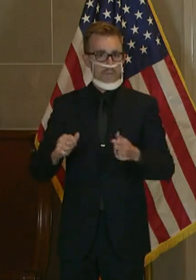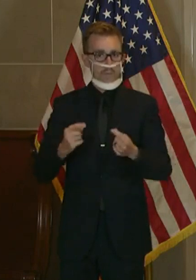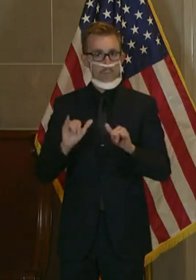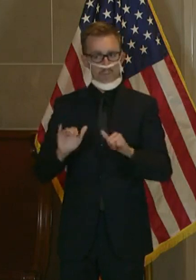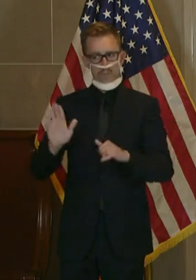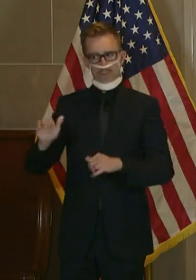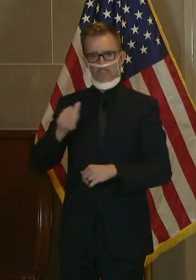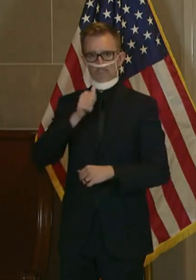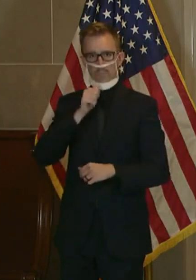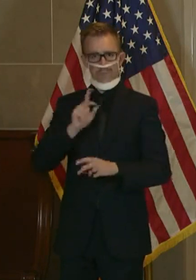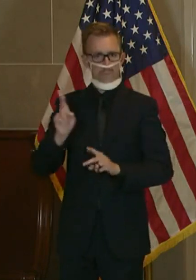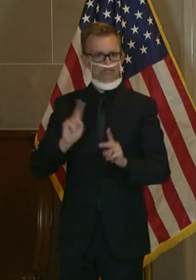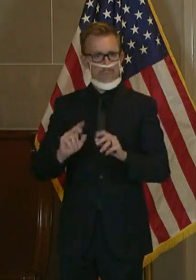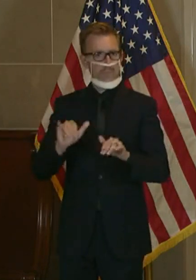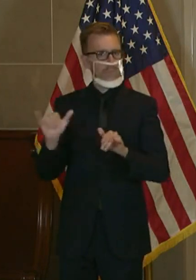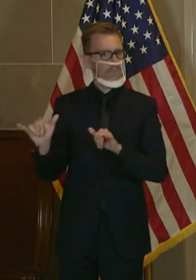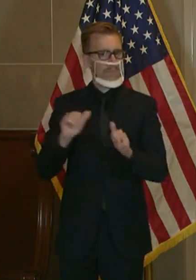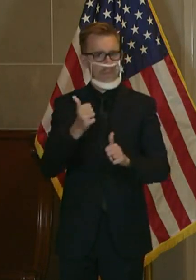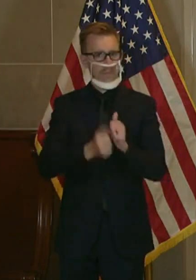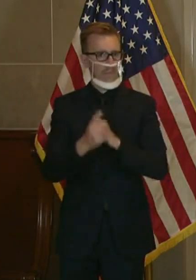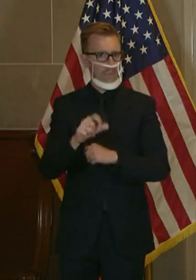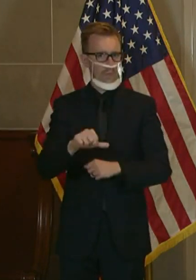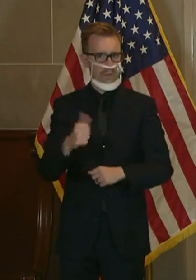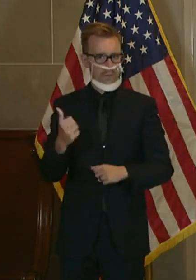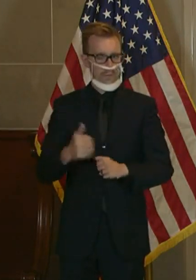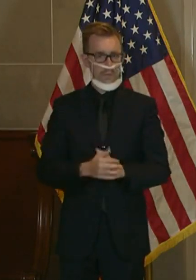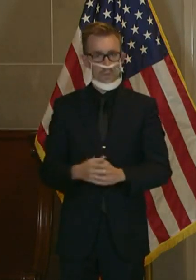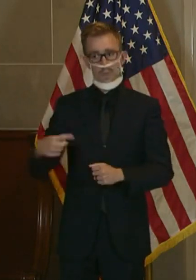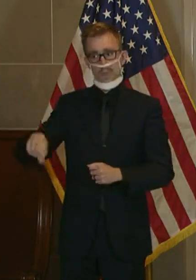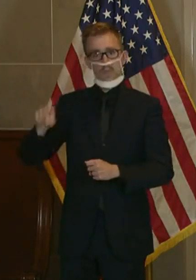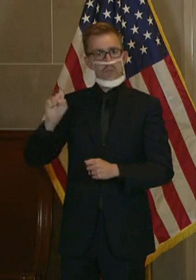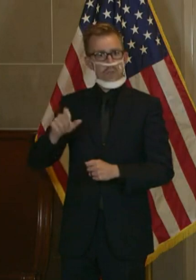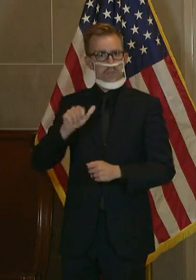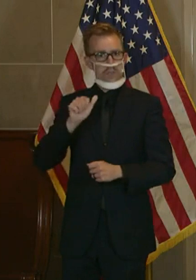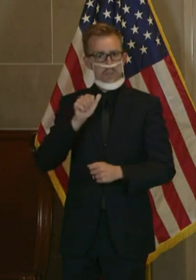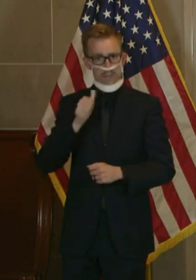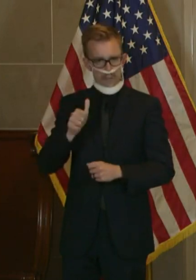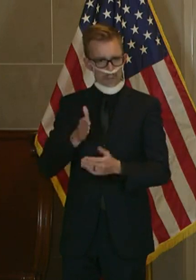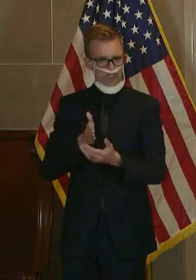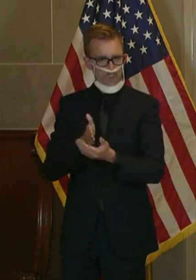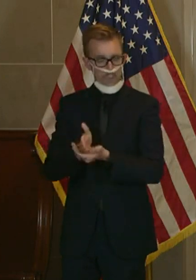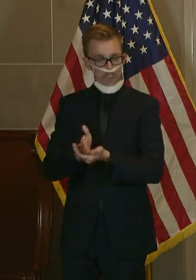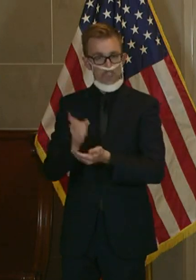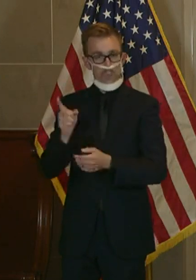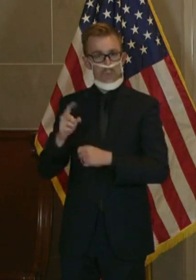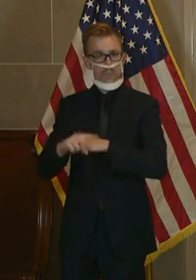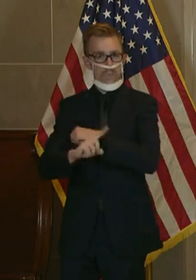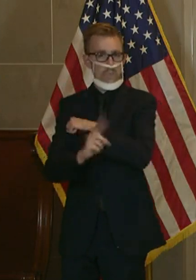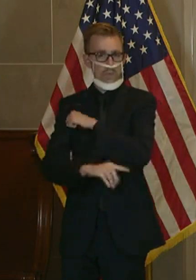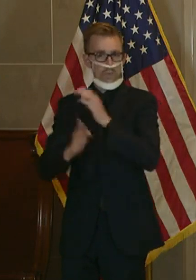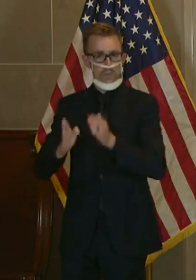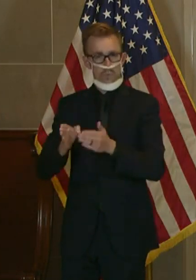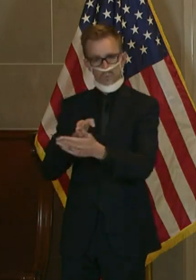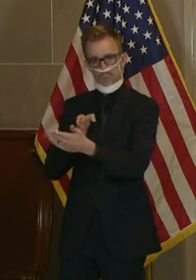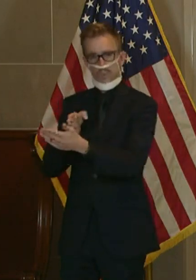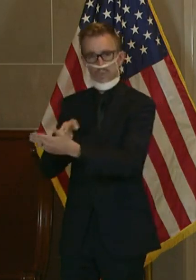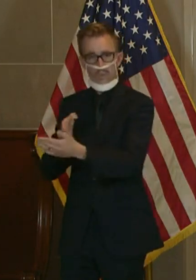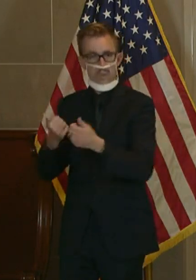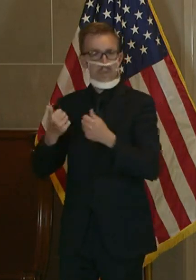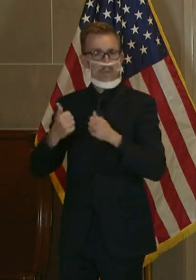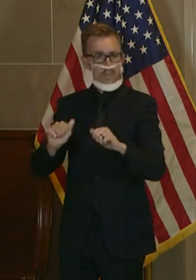private citizens like everyone else. But what they should not go through is a prosecutor attempting